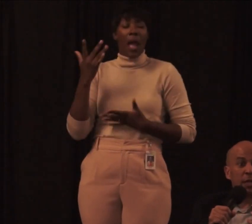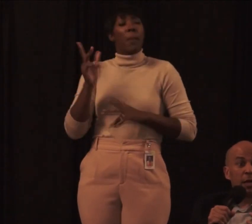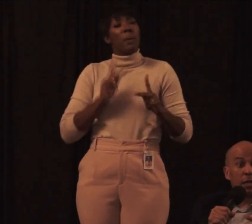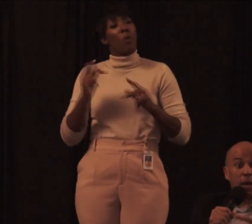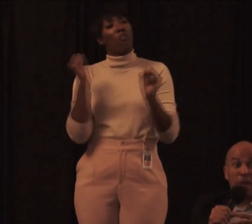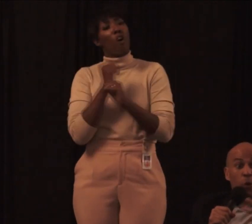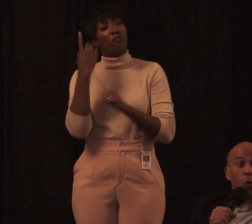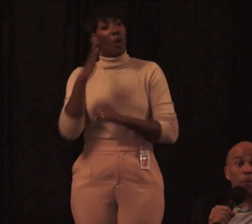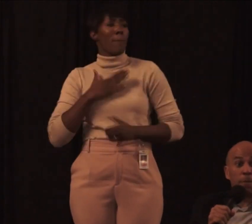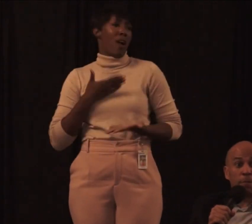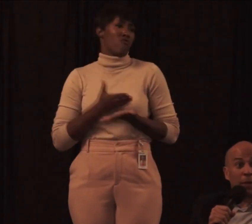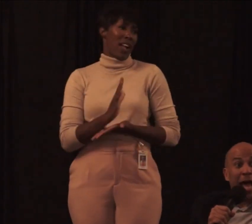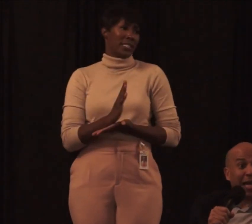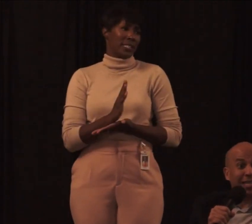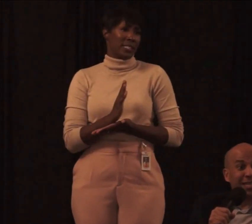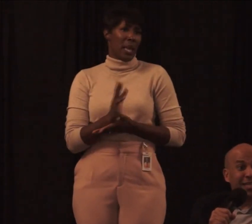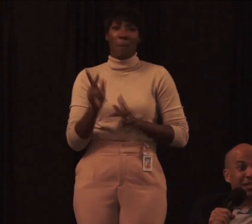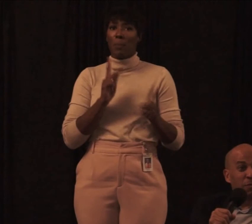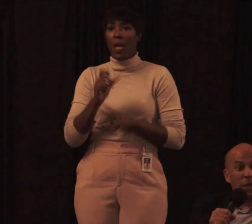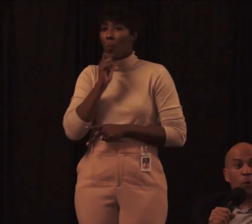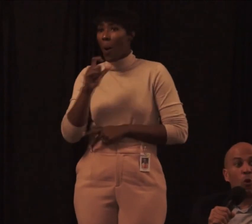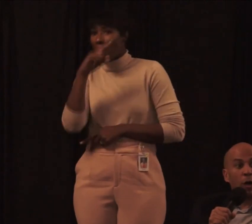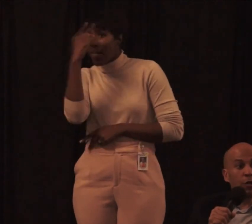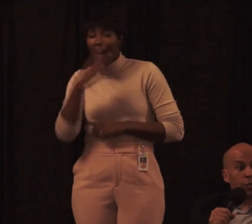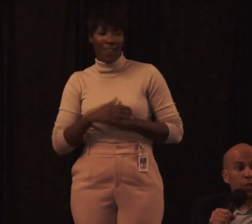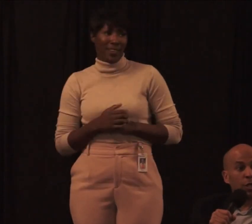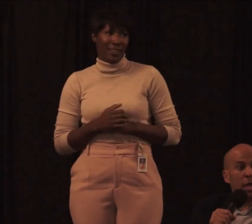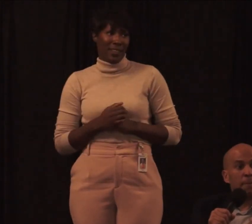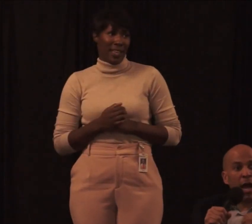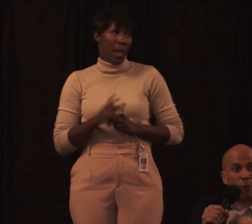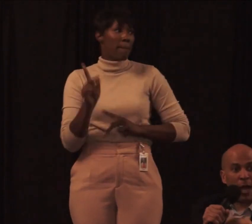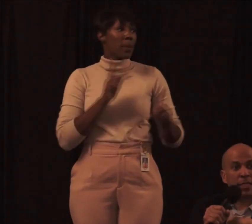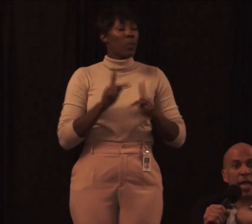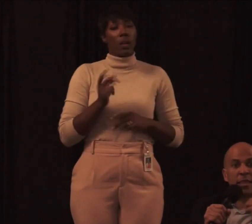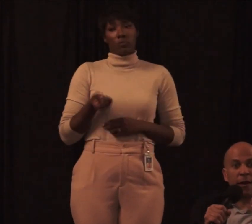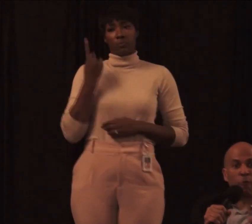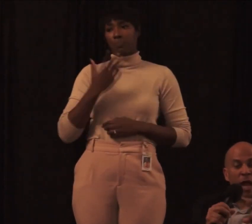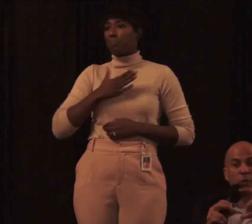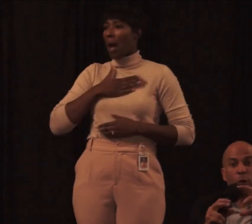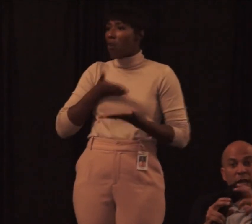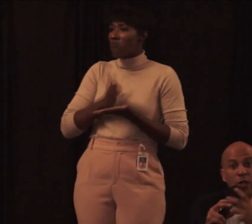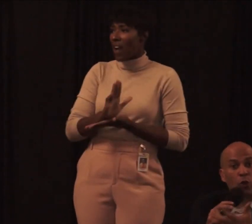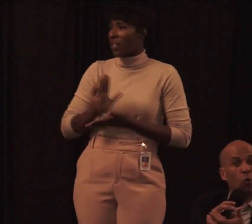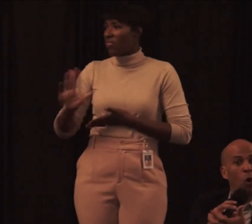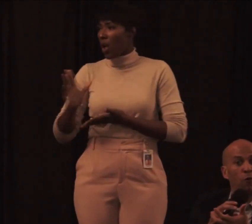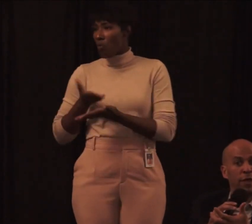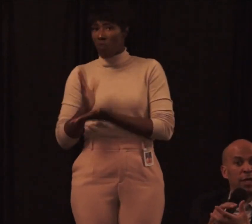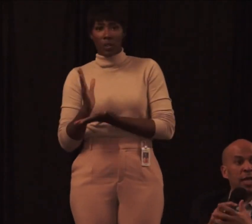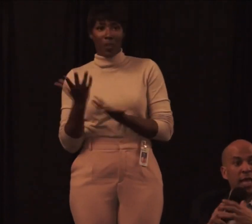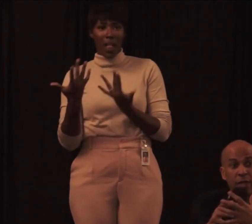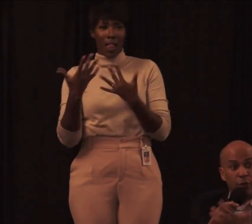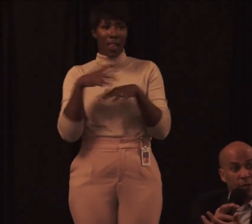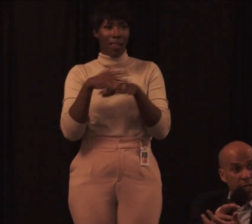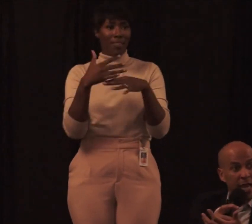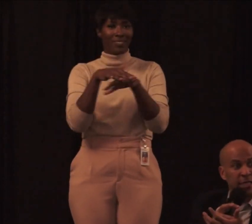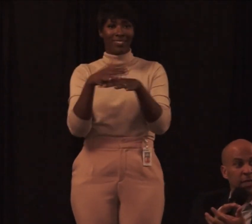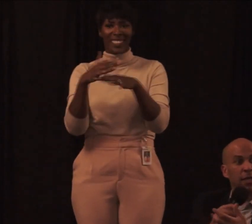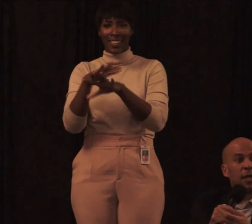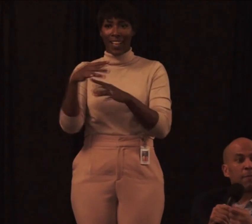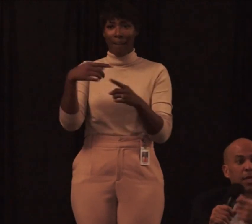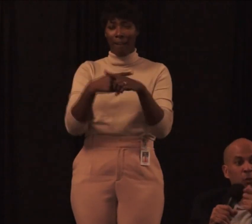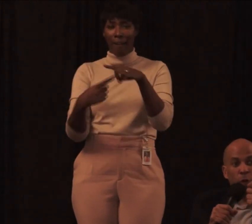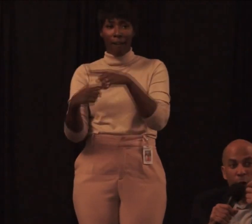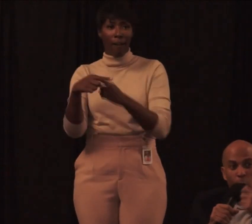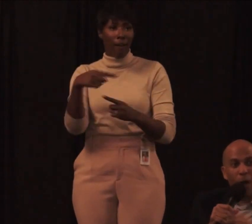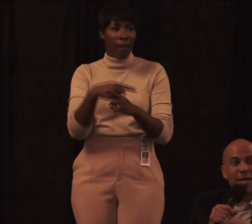rights. People who were black. People who understood that my rights and their rights were interwoven, interconnected,